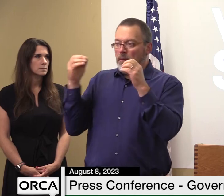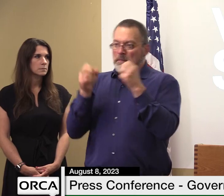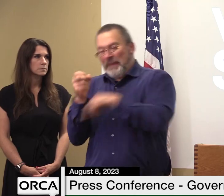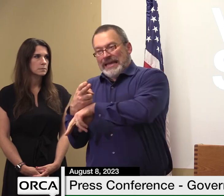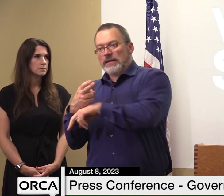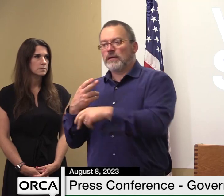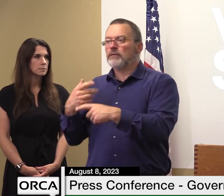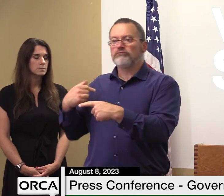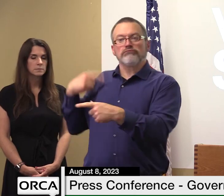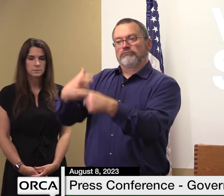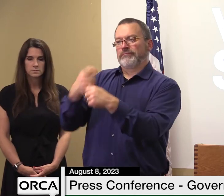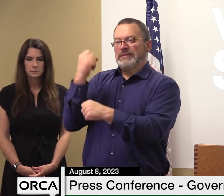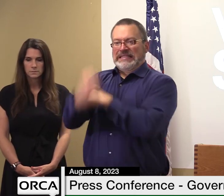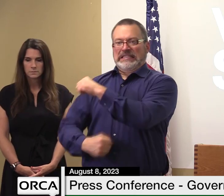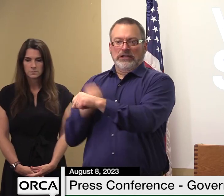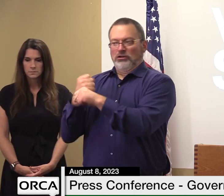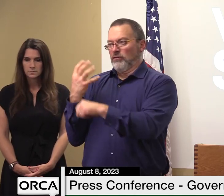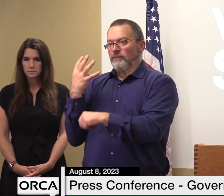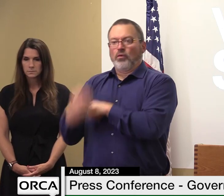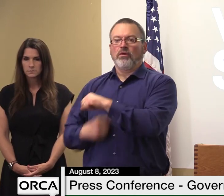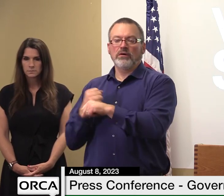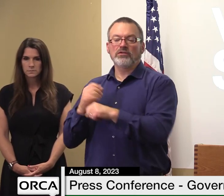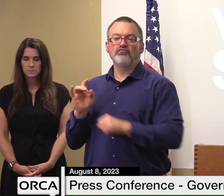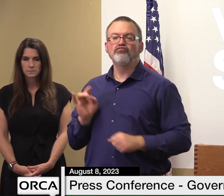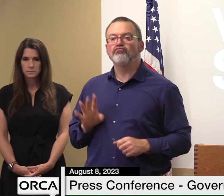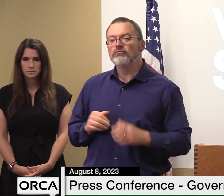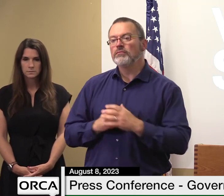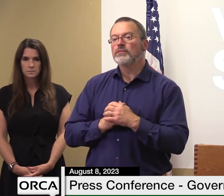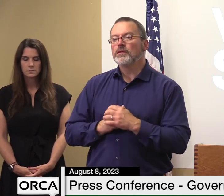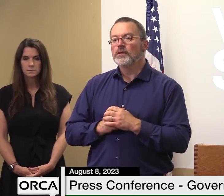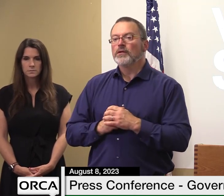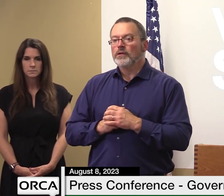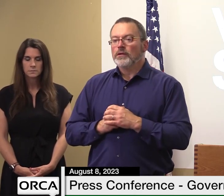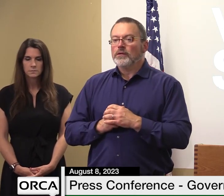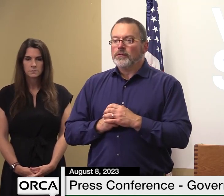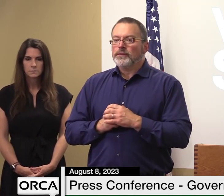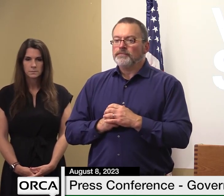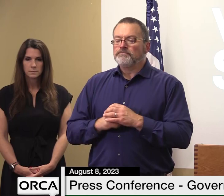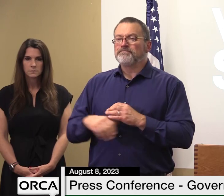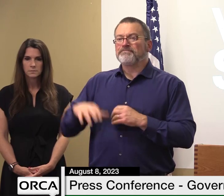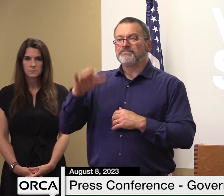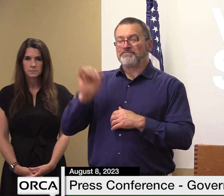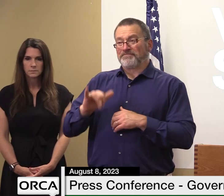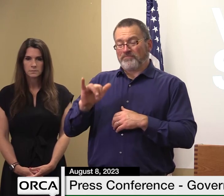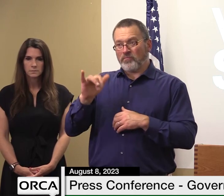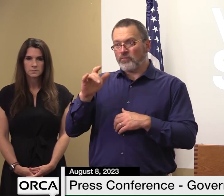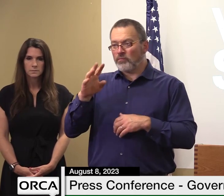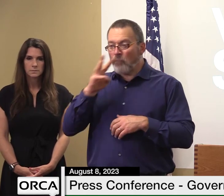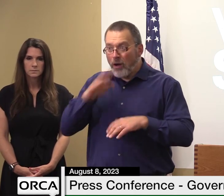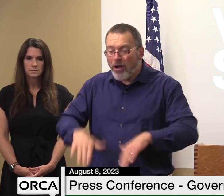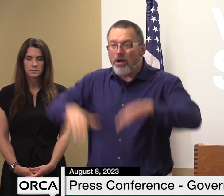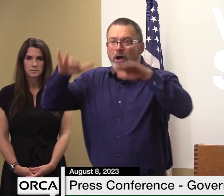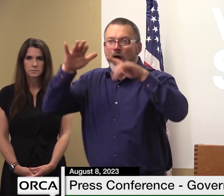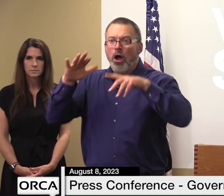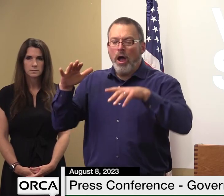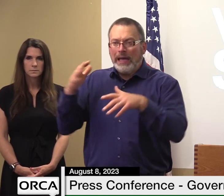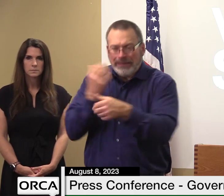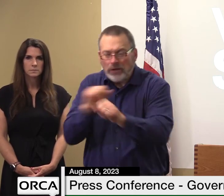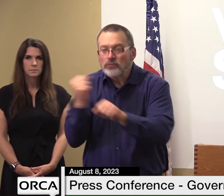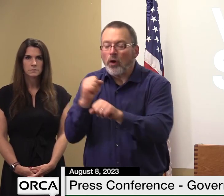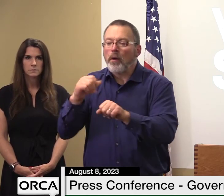continue to have urban search and rescue few assets which includes swift water rescue teams staged in the western part of the state